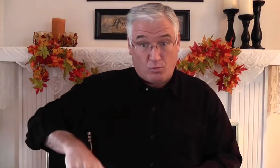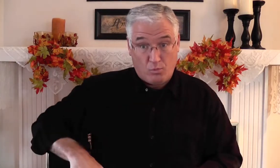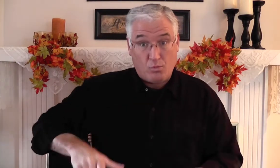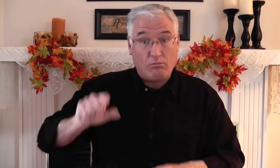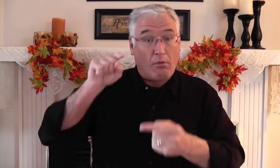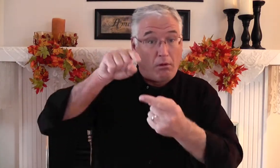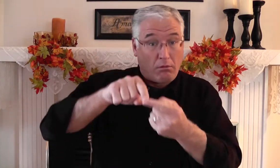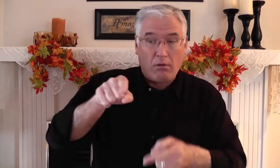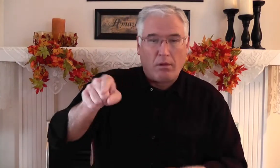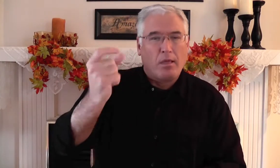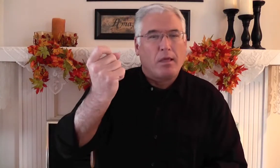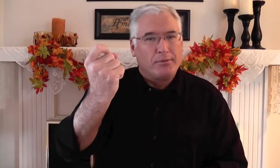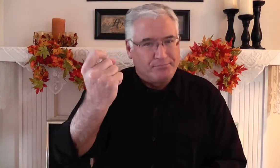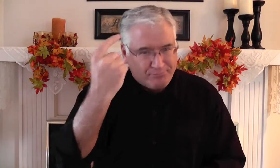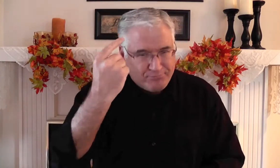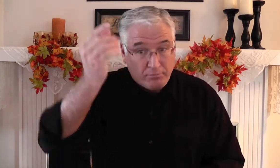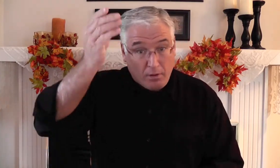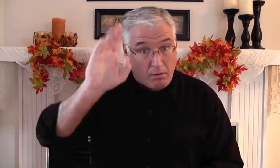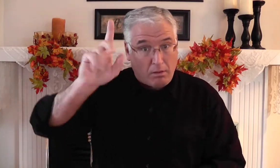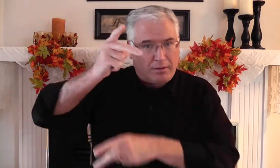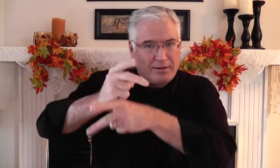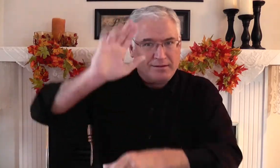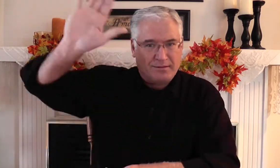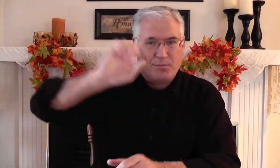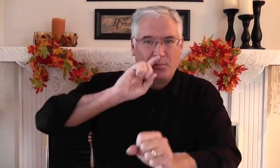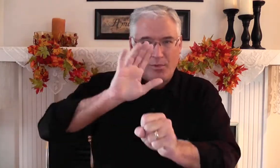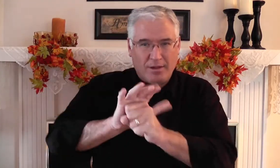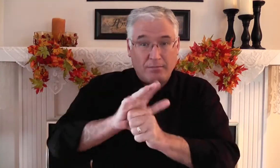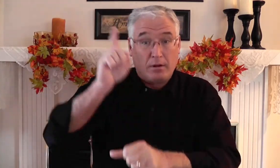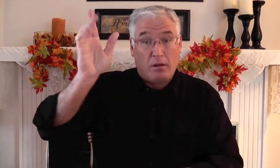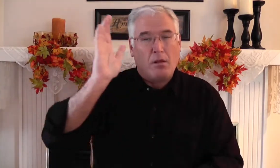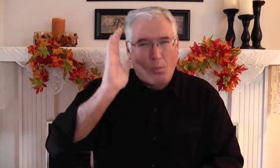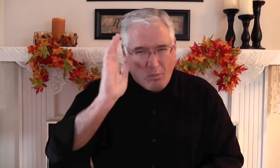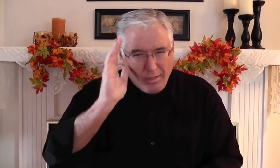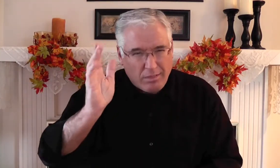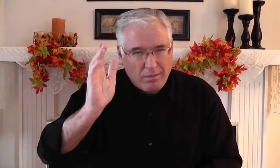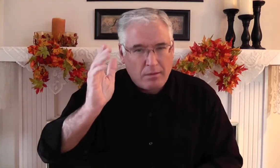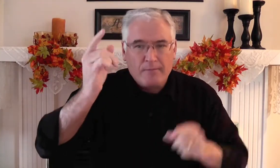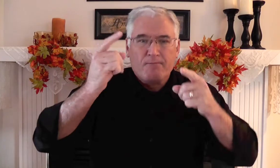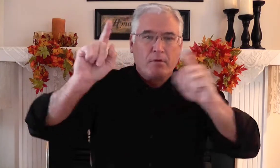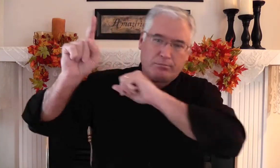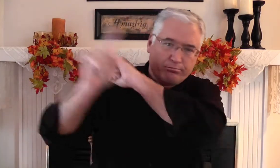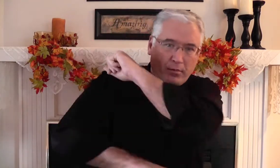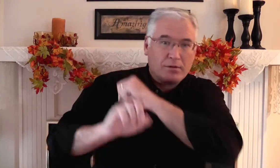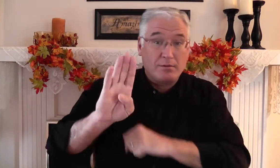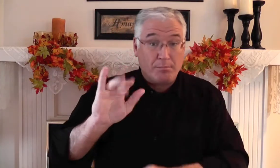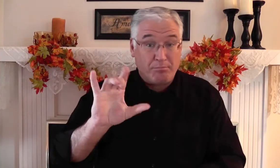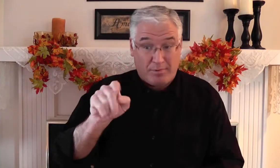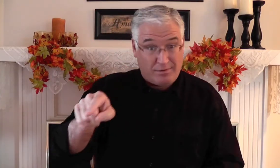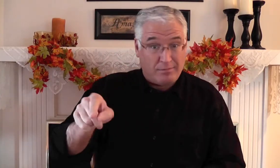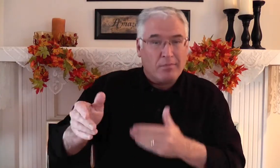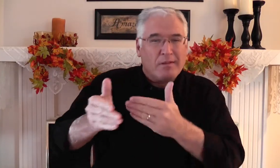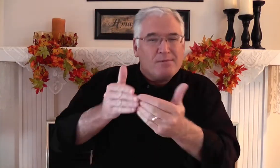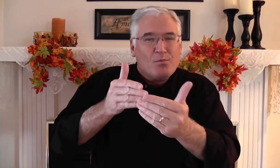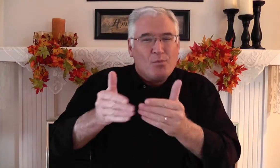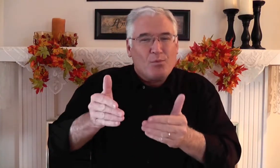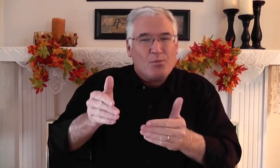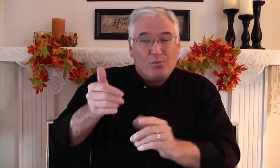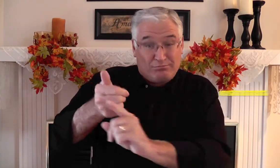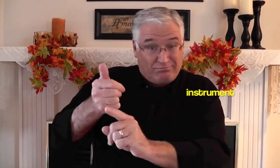But it didn't matter. Nevertheless, he still had faith in God to keep his promises and that he would punish